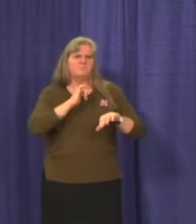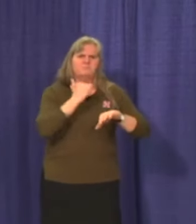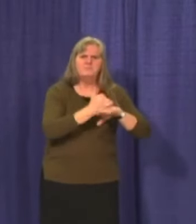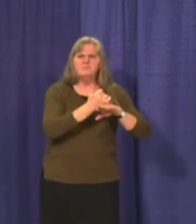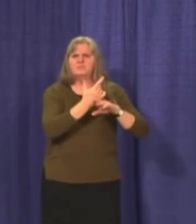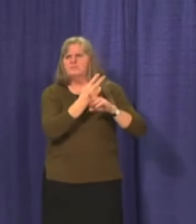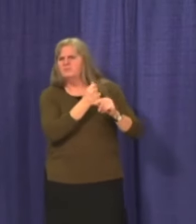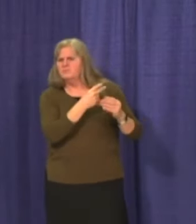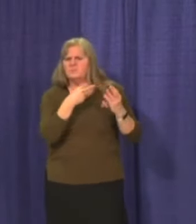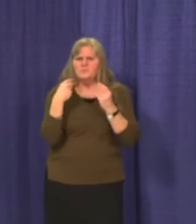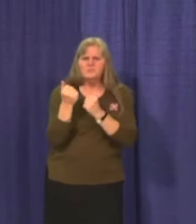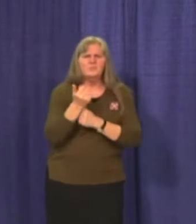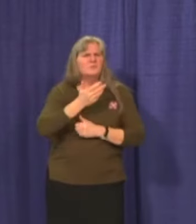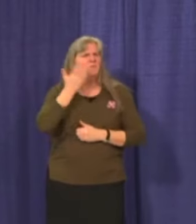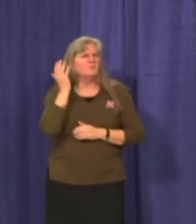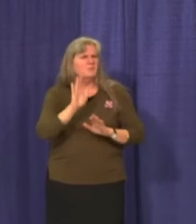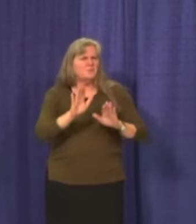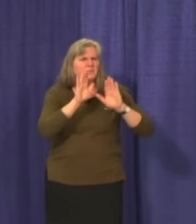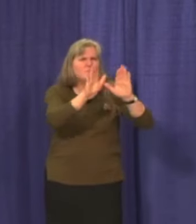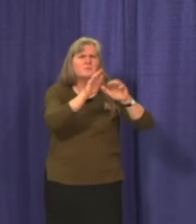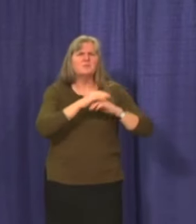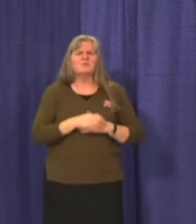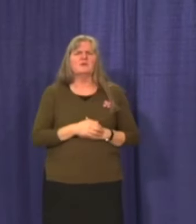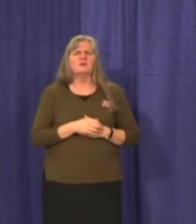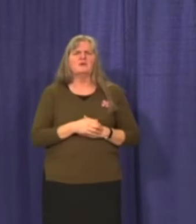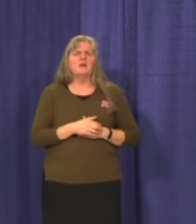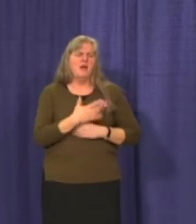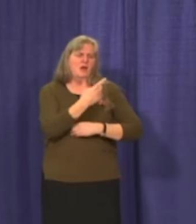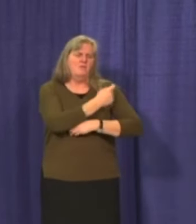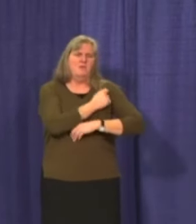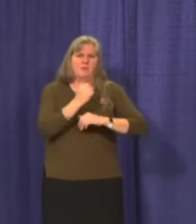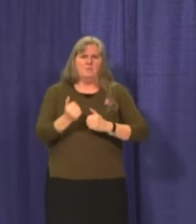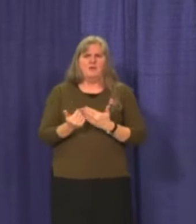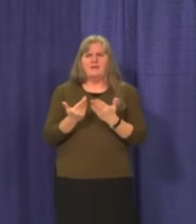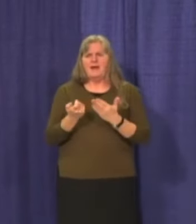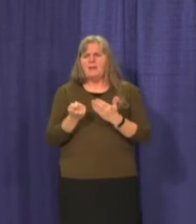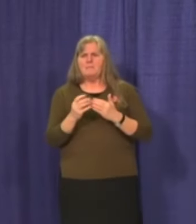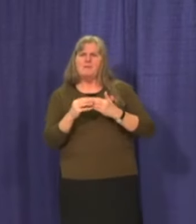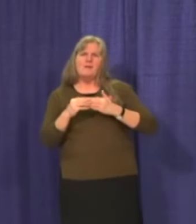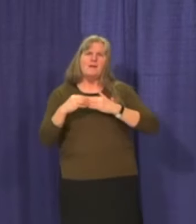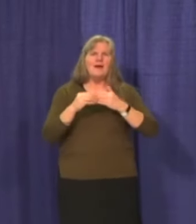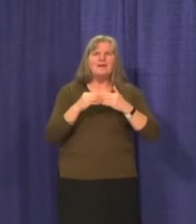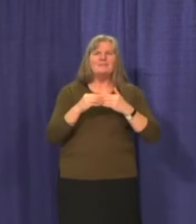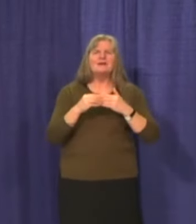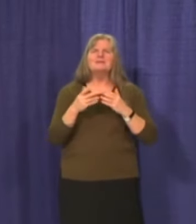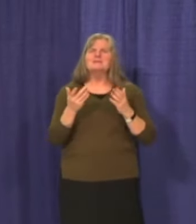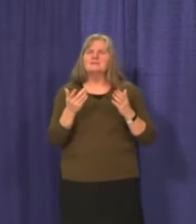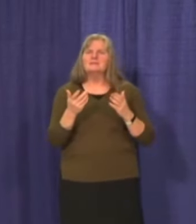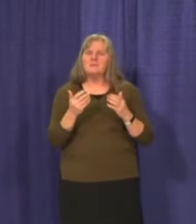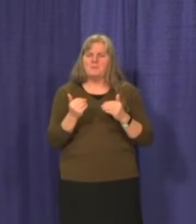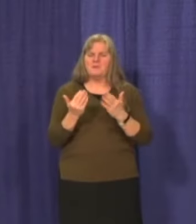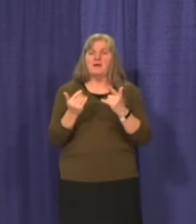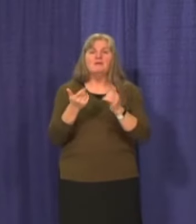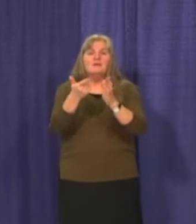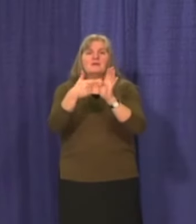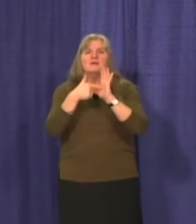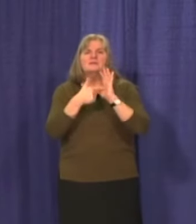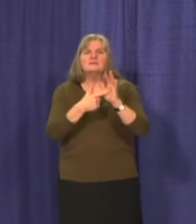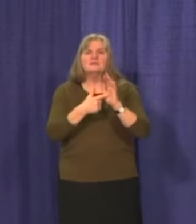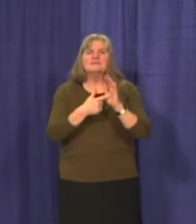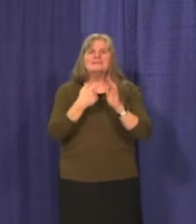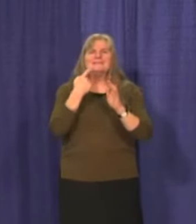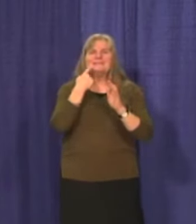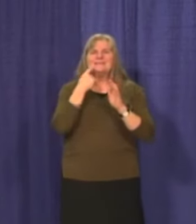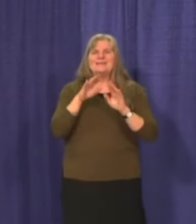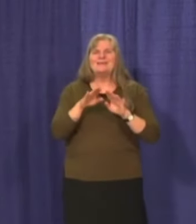doing. The rollout is designed to be flexible so we can adjust as necessary as we go. For example opening up to